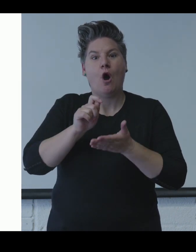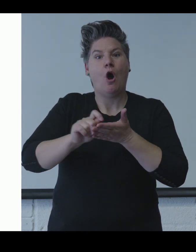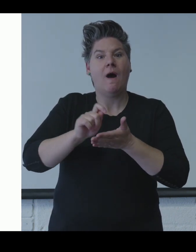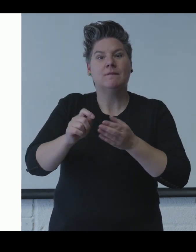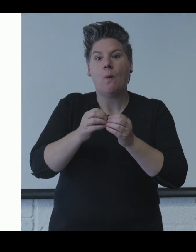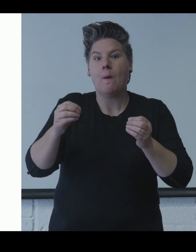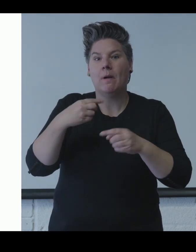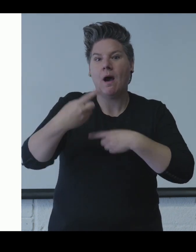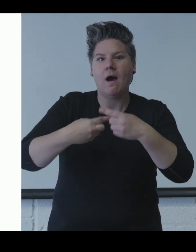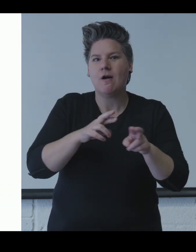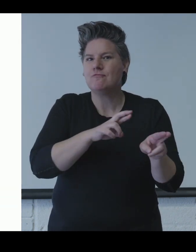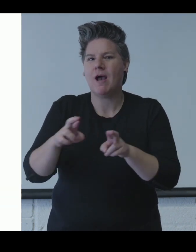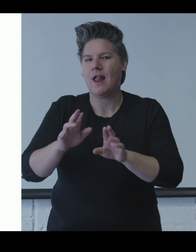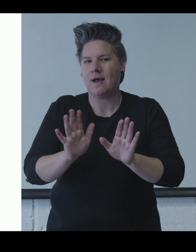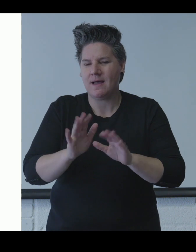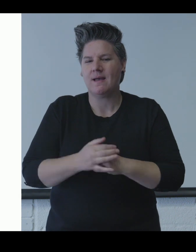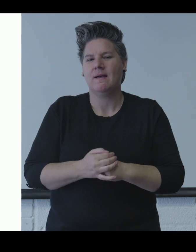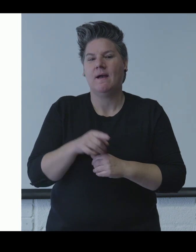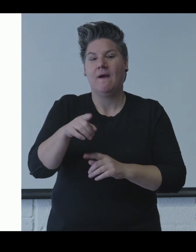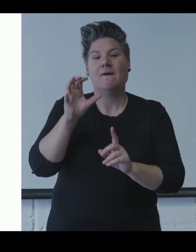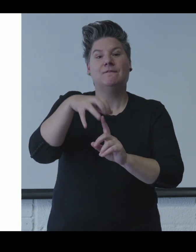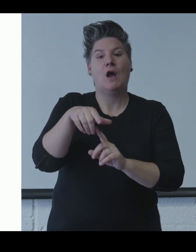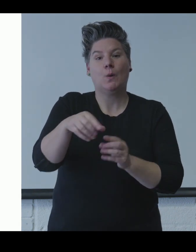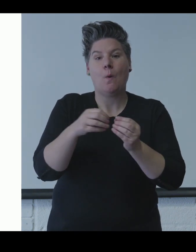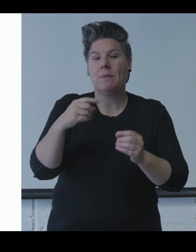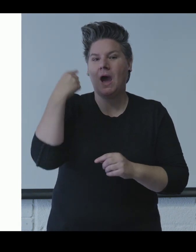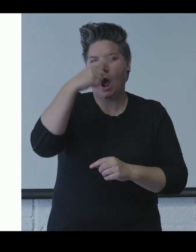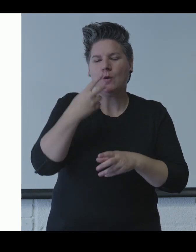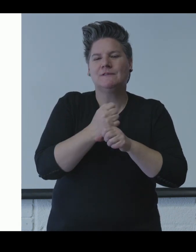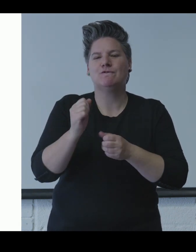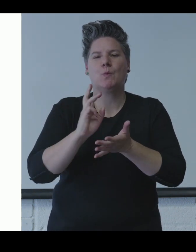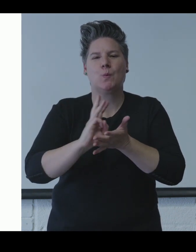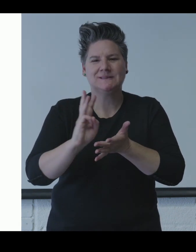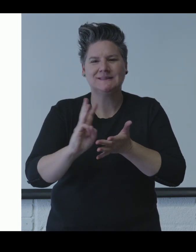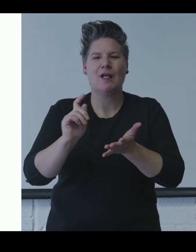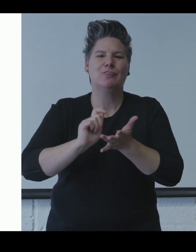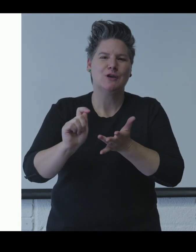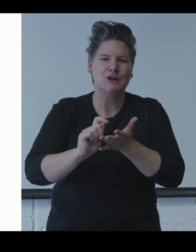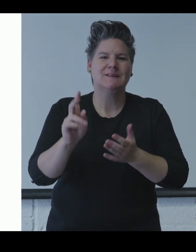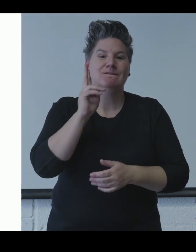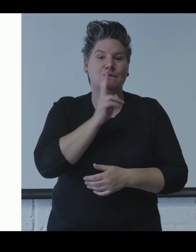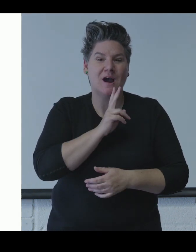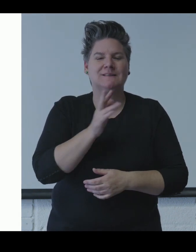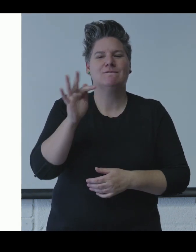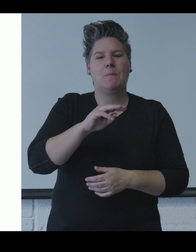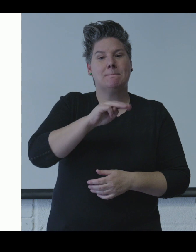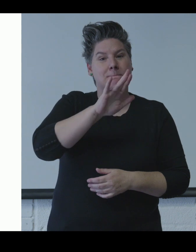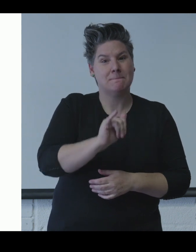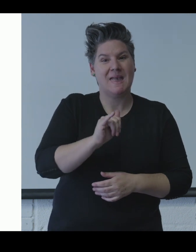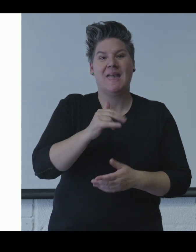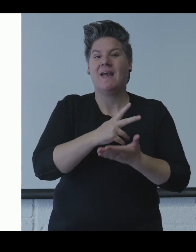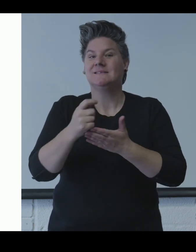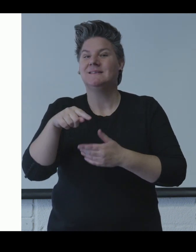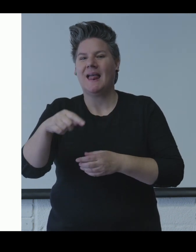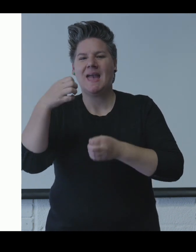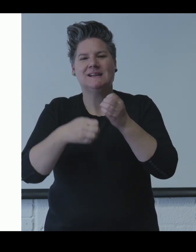note that the office is not covered on a continuous basis. Venue opening hours are every Wednesday, Thursday and Friday from the beginning of May until the